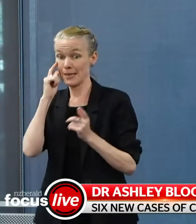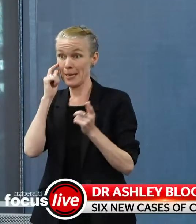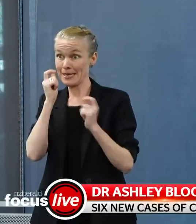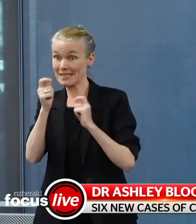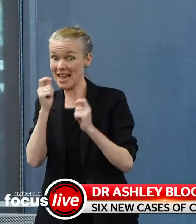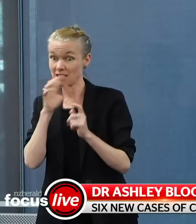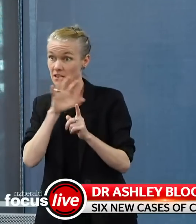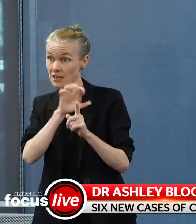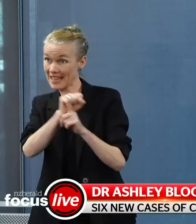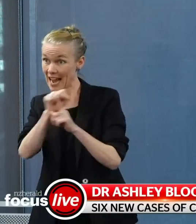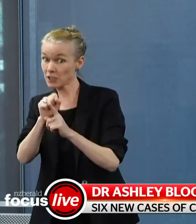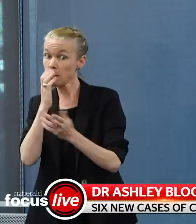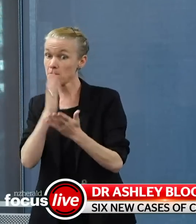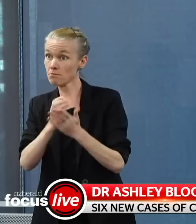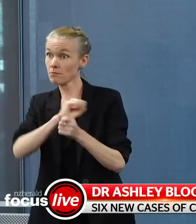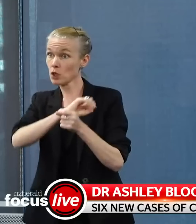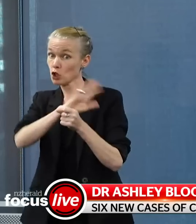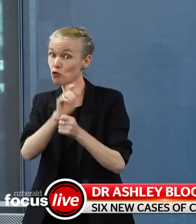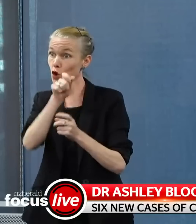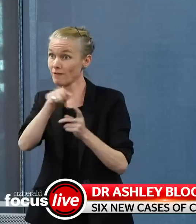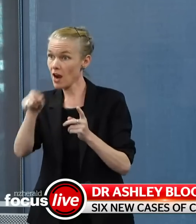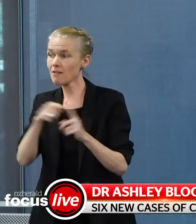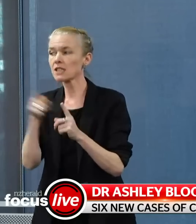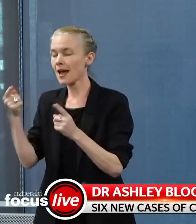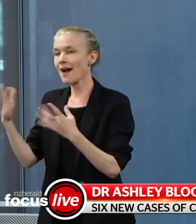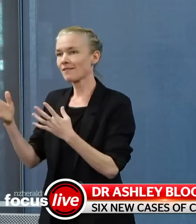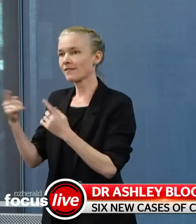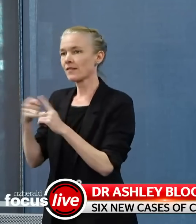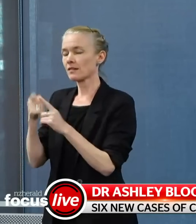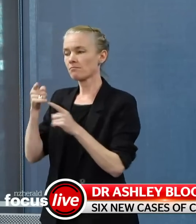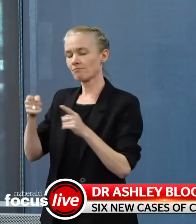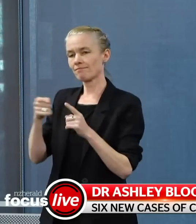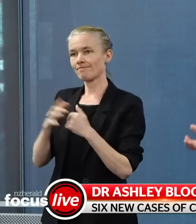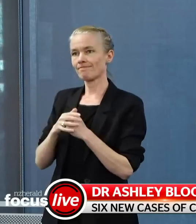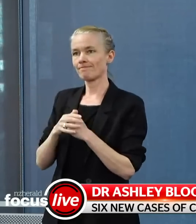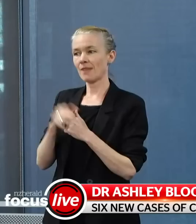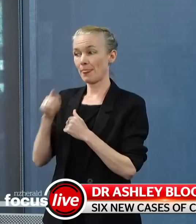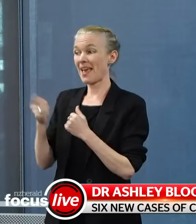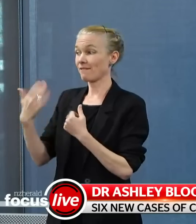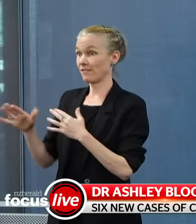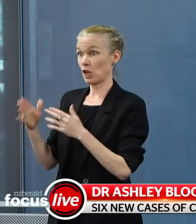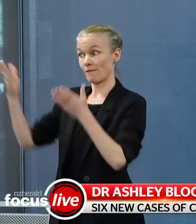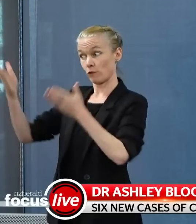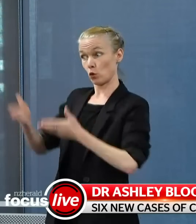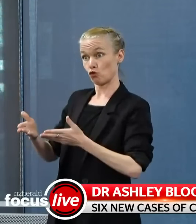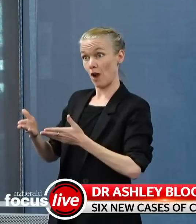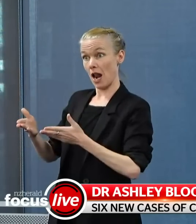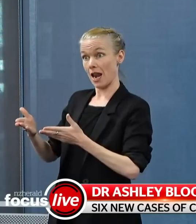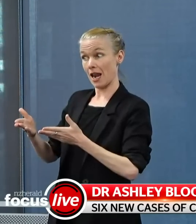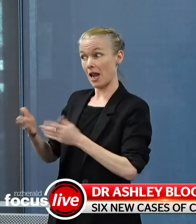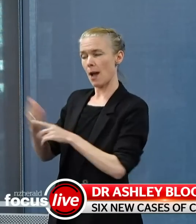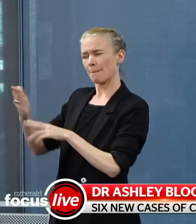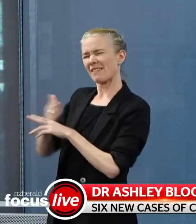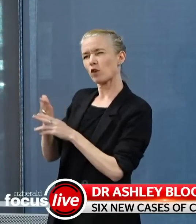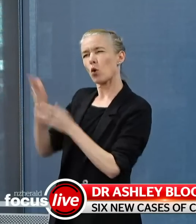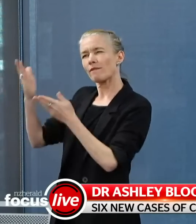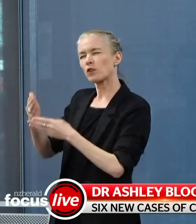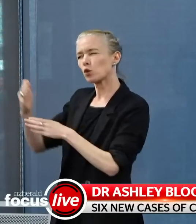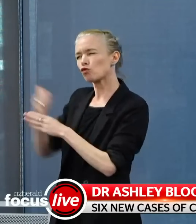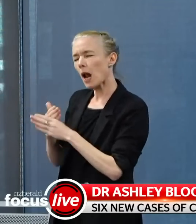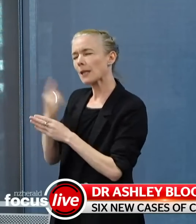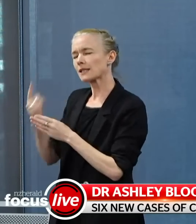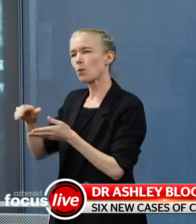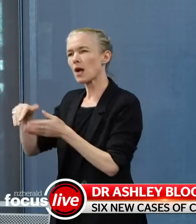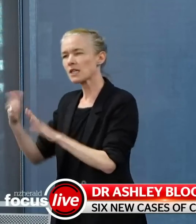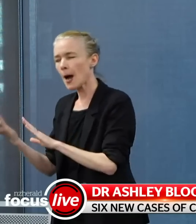tested positive and they were disclosed as close contacts through this new event that is associated with pre-funeral events and then